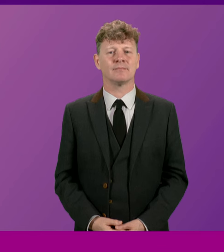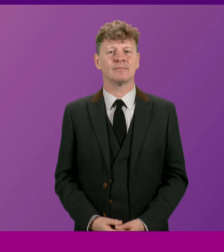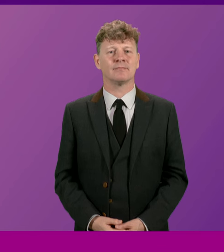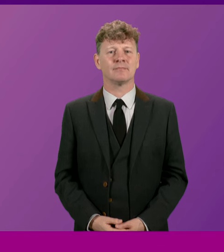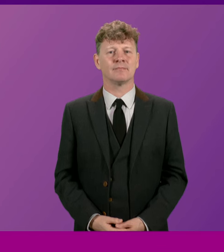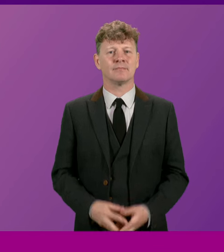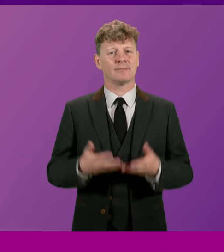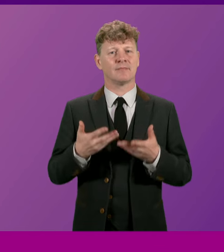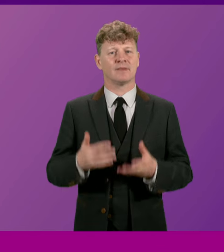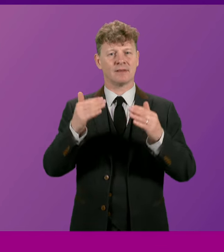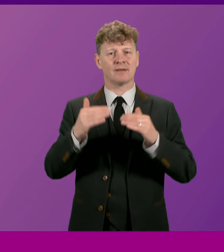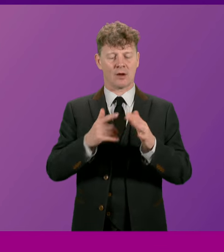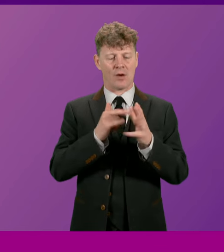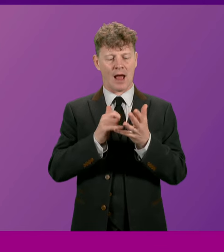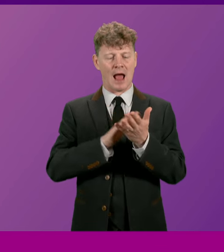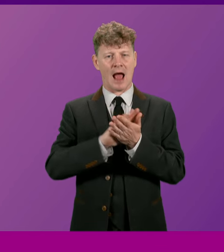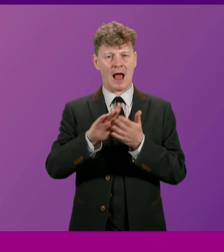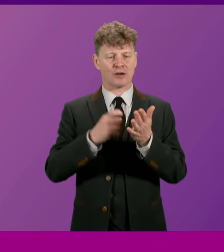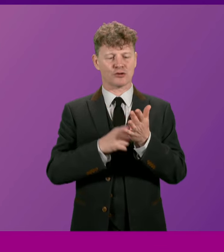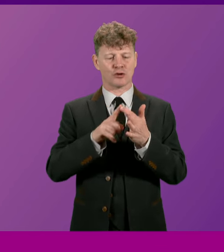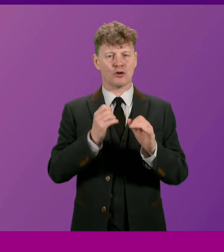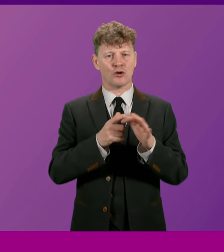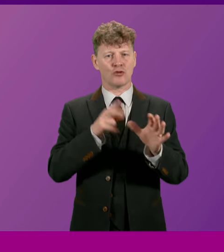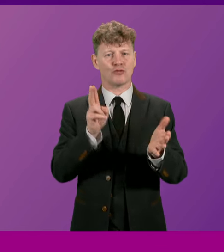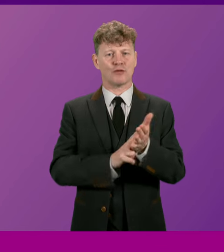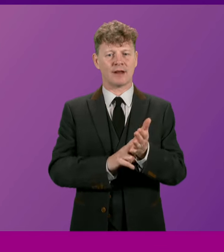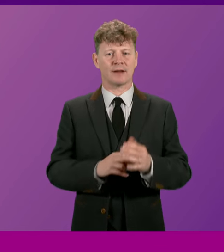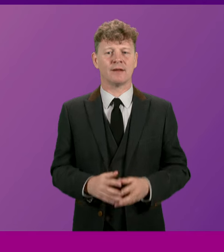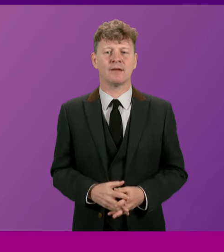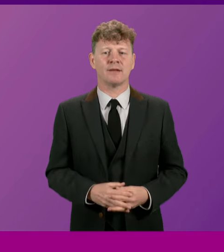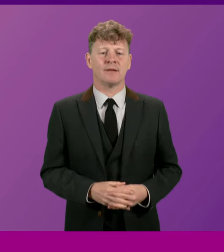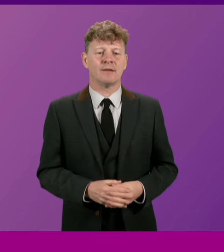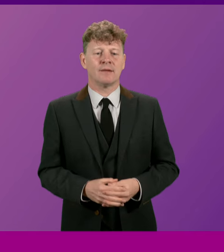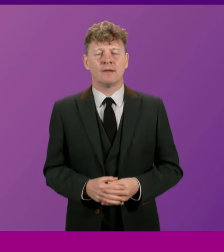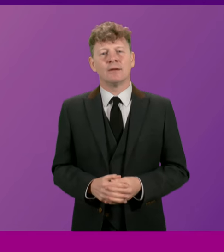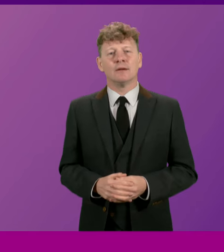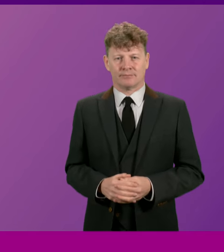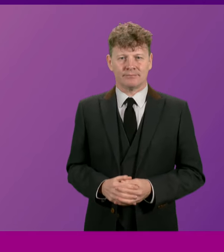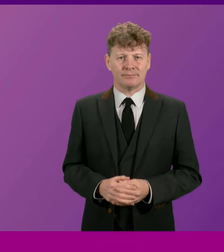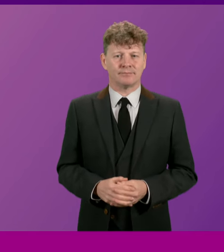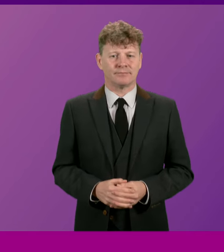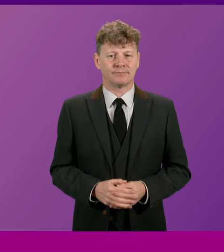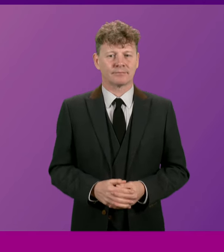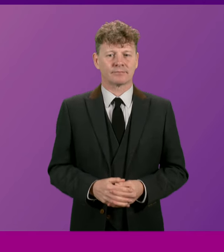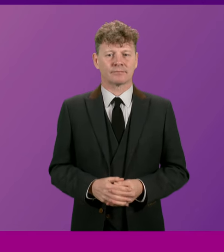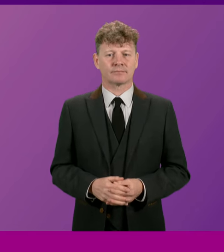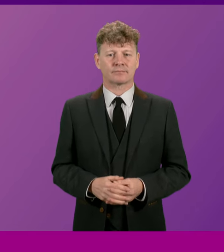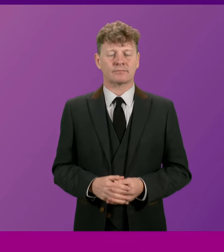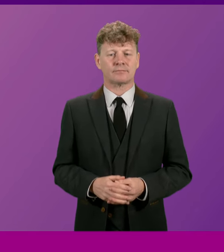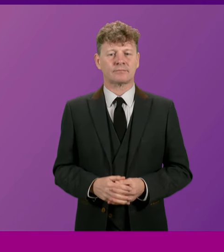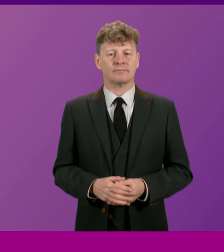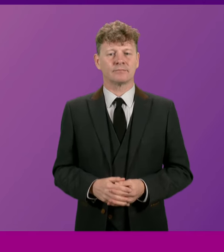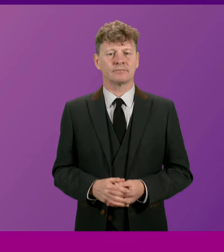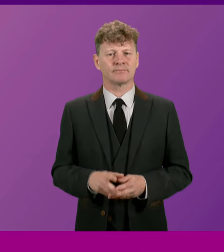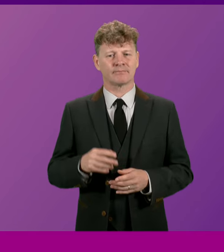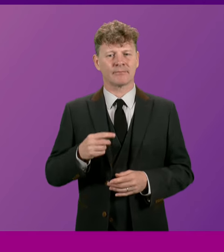I now call on Ash Regan. We gather today not only to mourn the loss